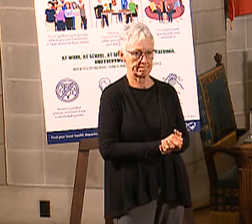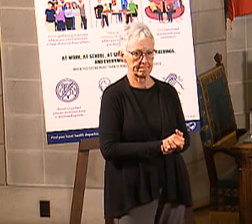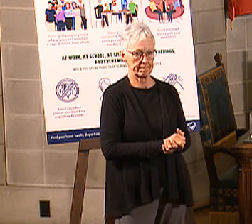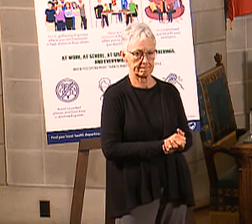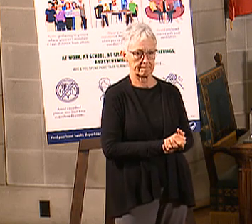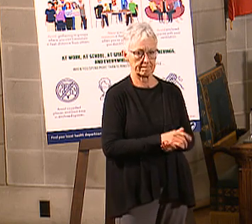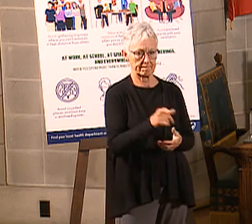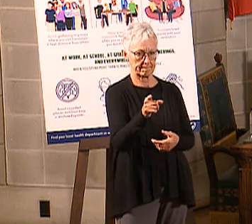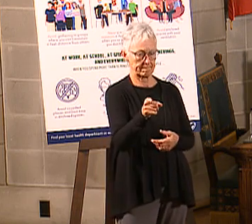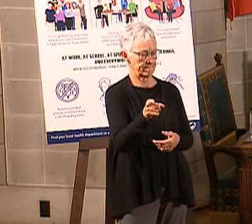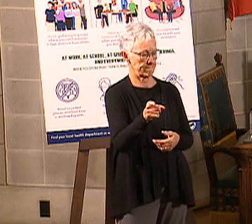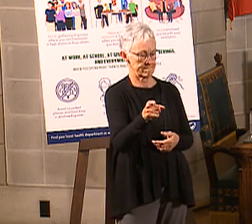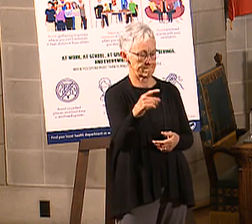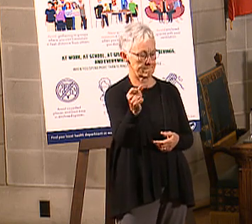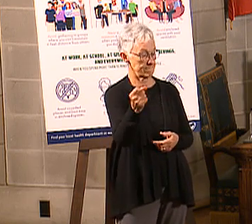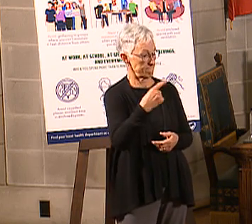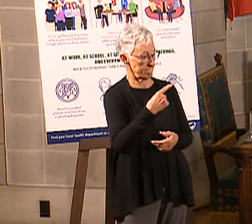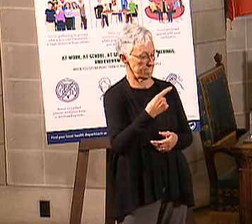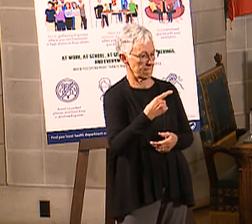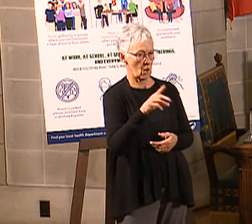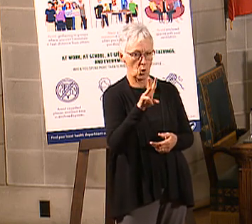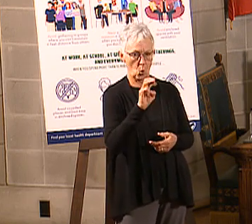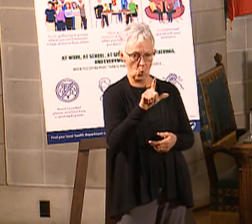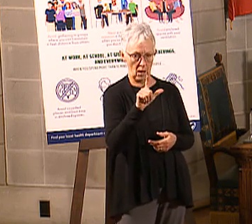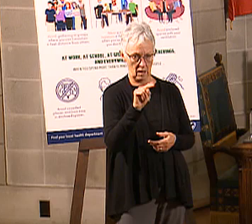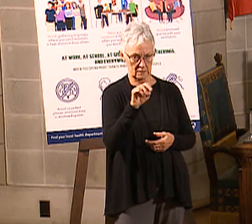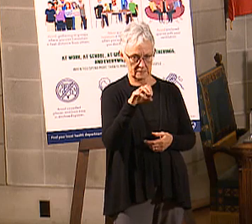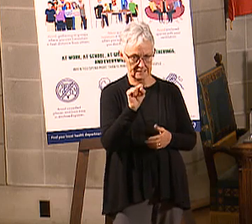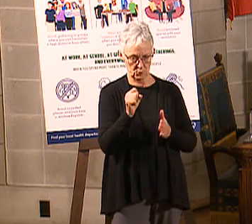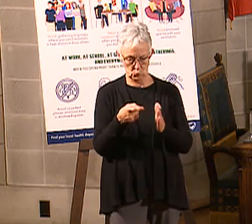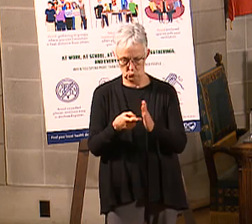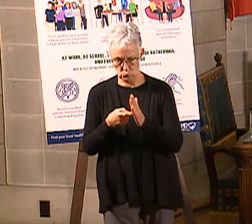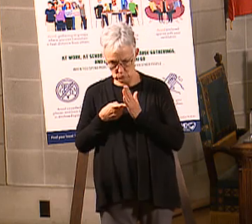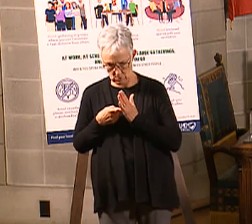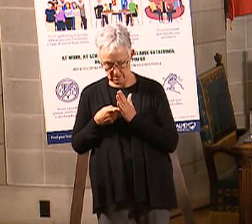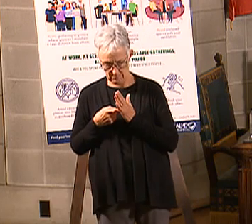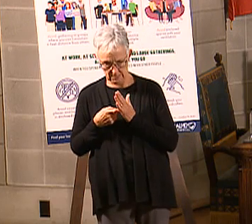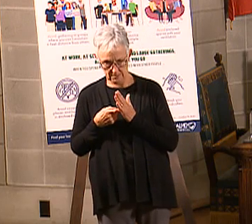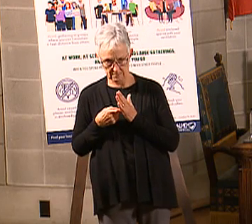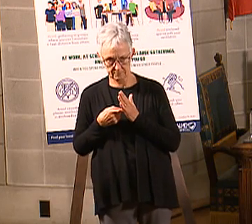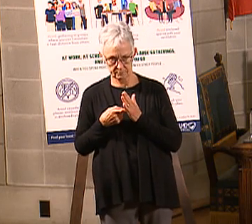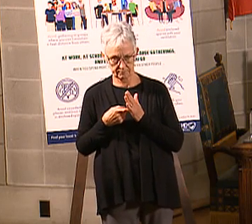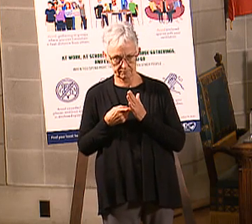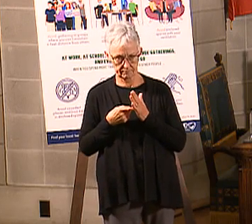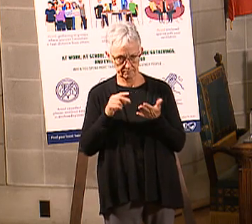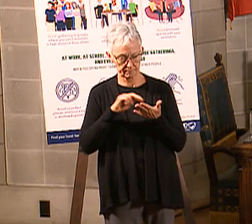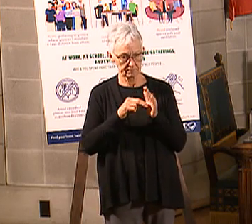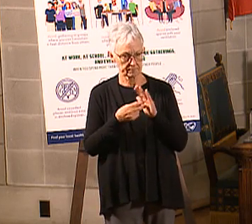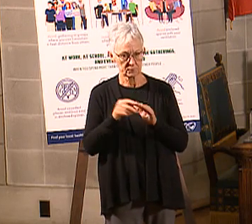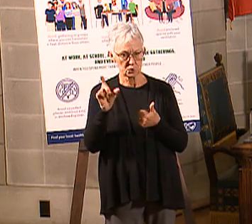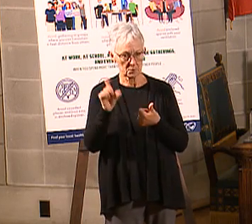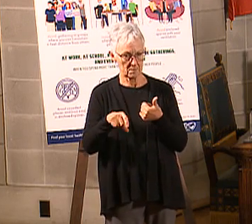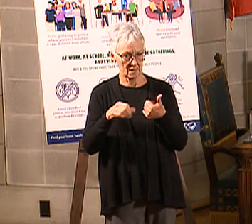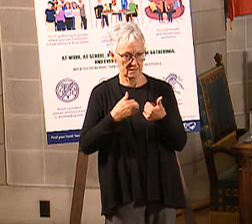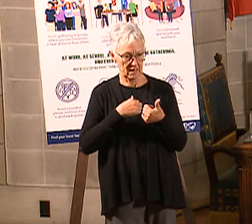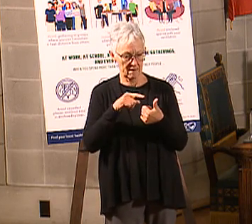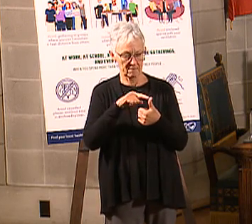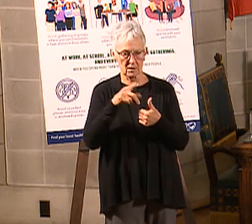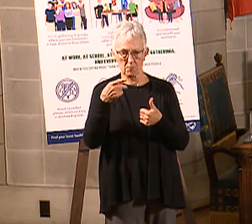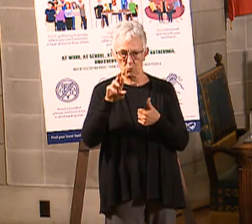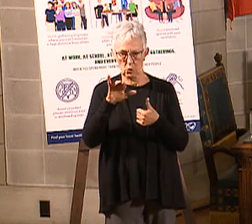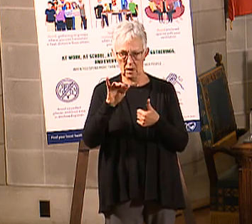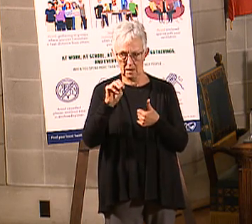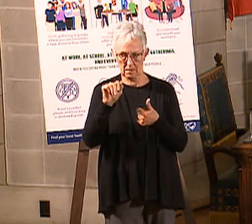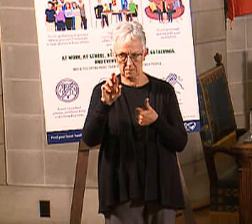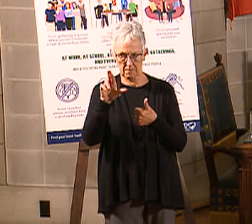So the wellness requirement is getting a primary care physician? Yes.